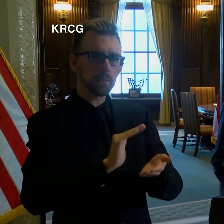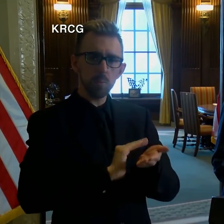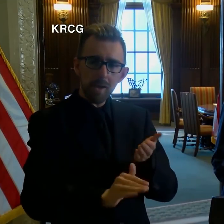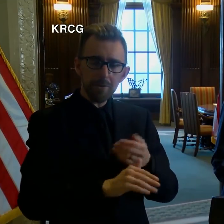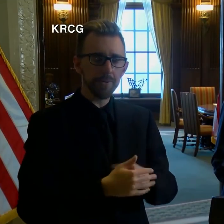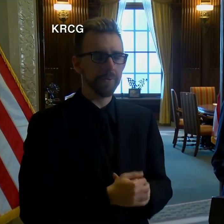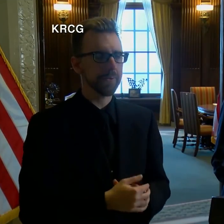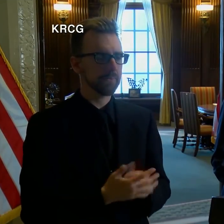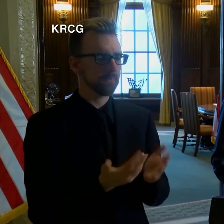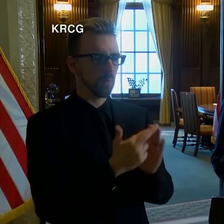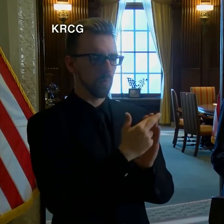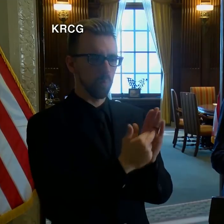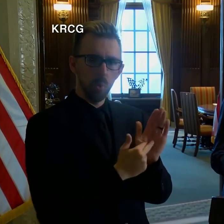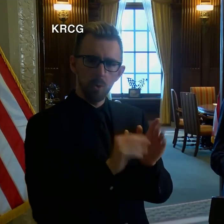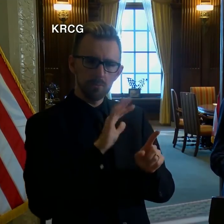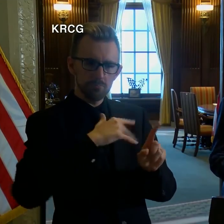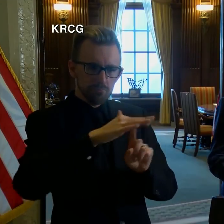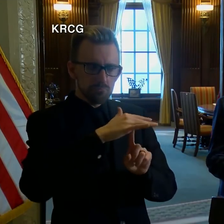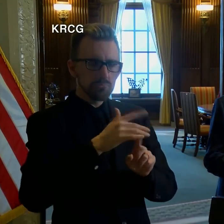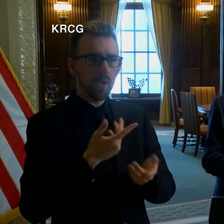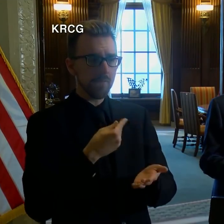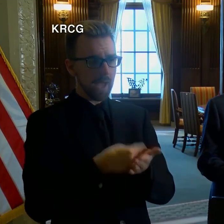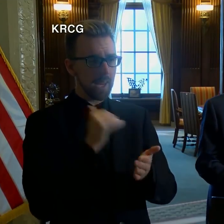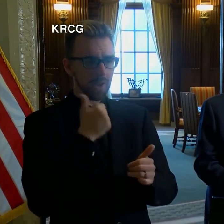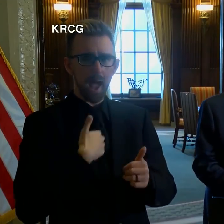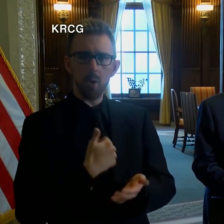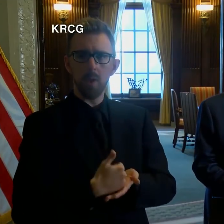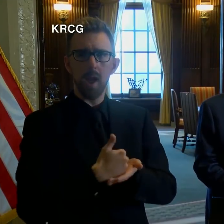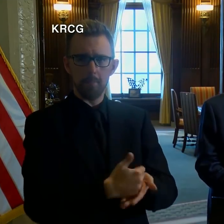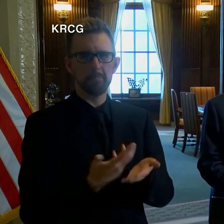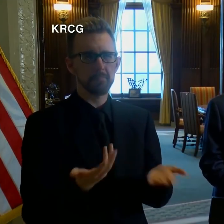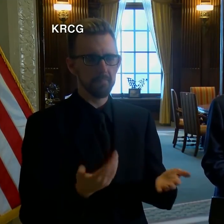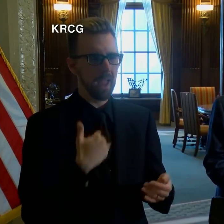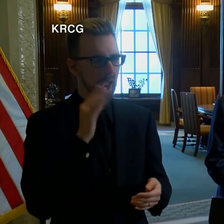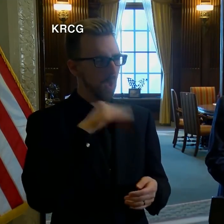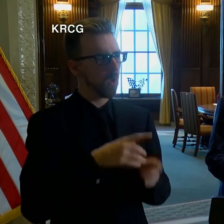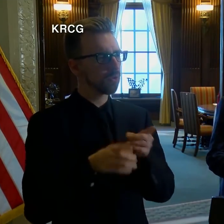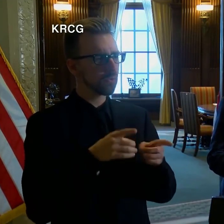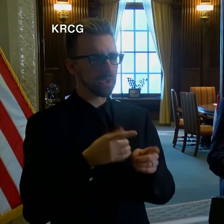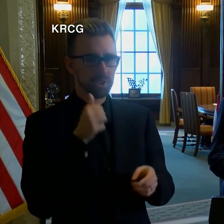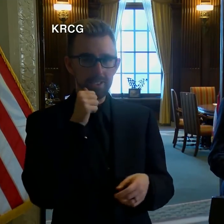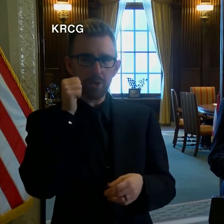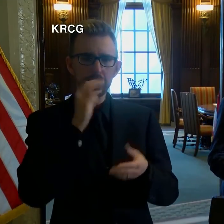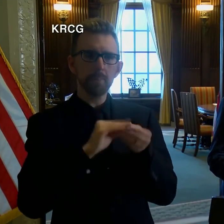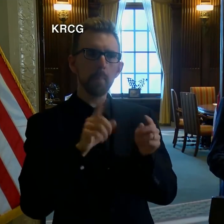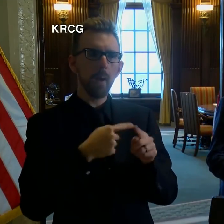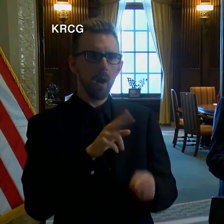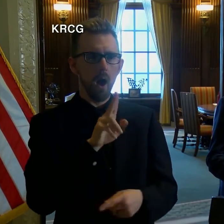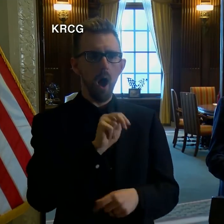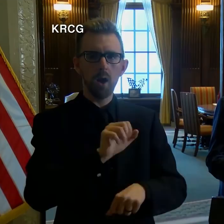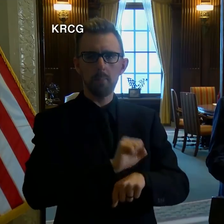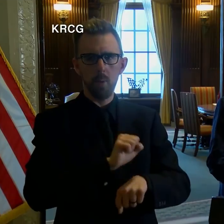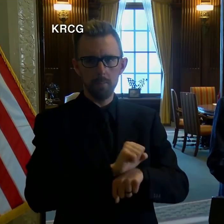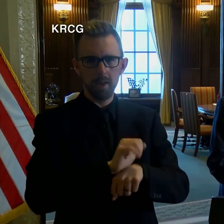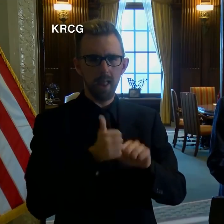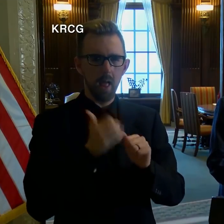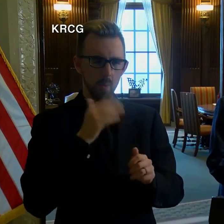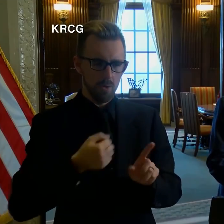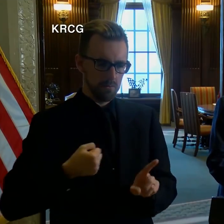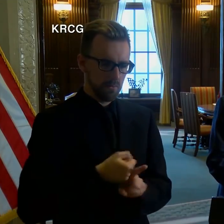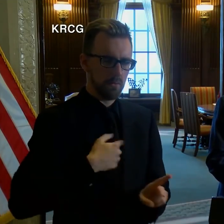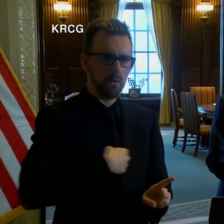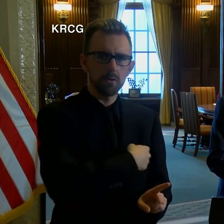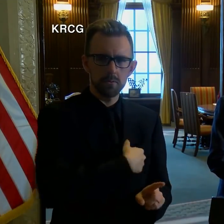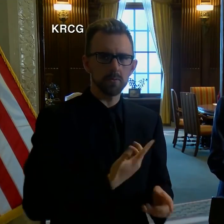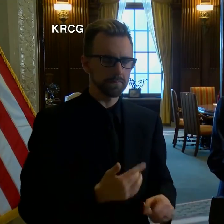environment, how we could do that, and how financially are we going to help? I know the director is in here, yes, talking about unemployment, how that's going to affect us. Look,